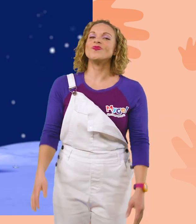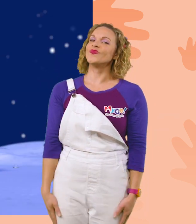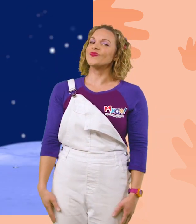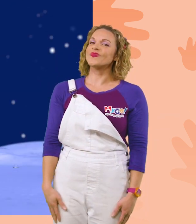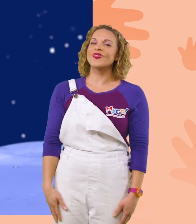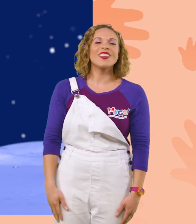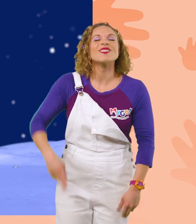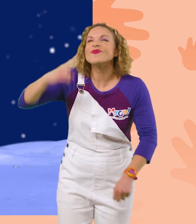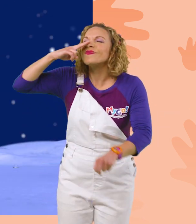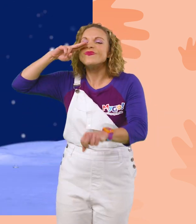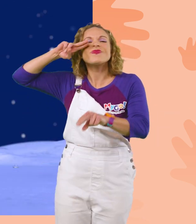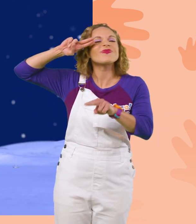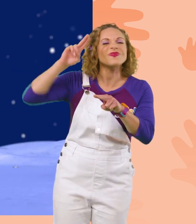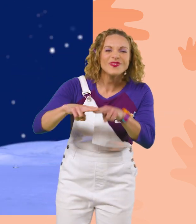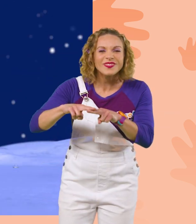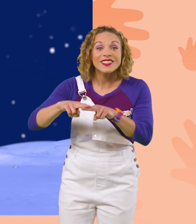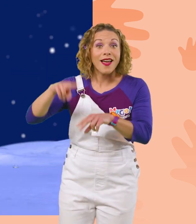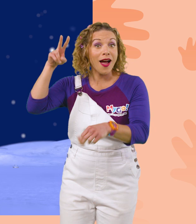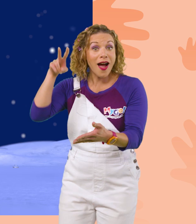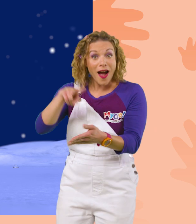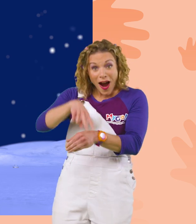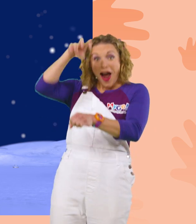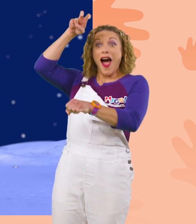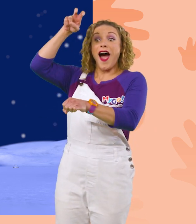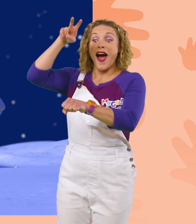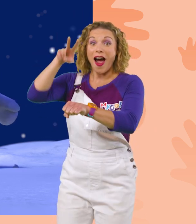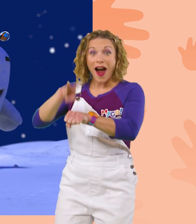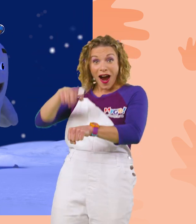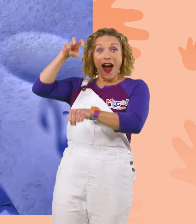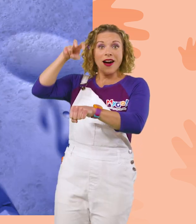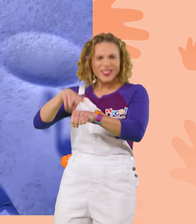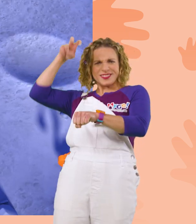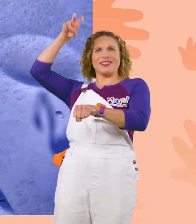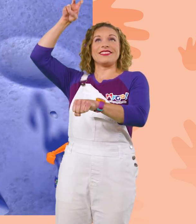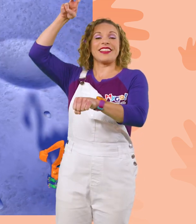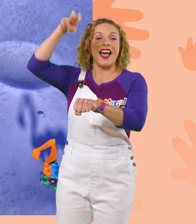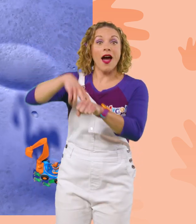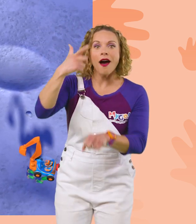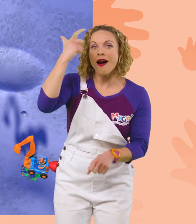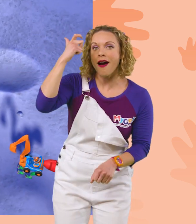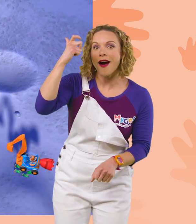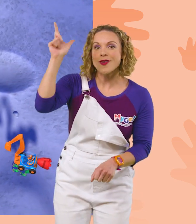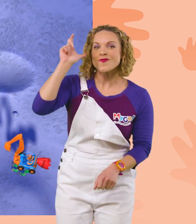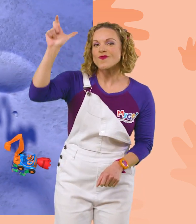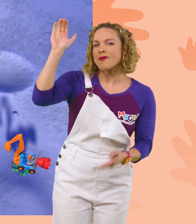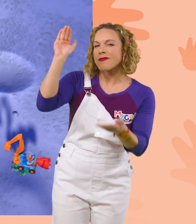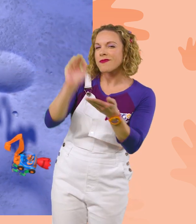It's so fun! And the bounces are really big! Because there's less gravity on the moon